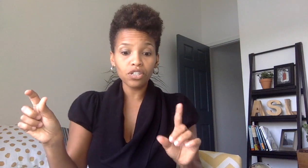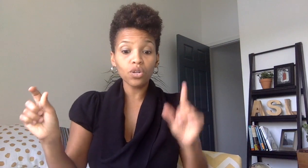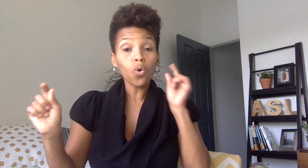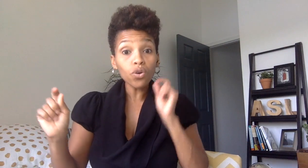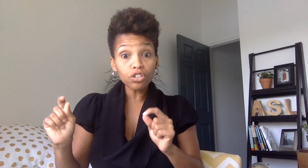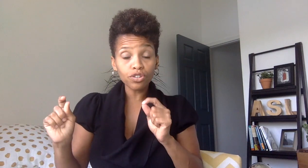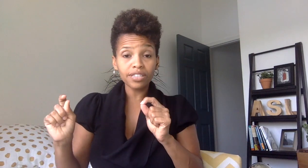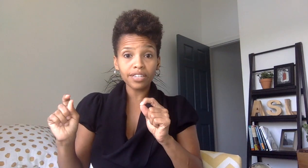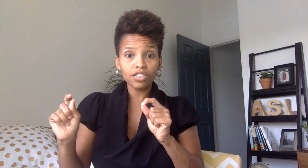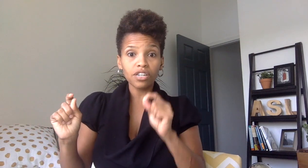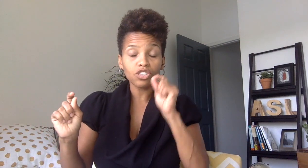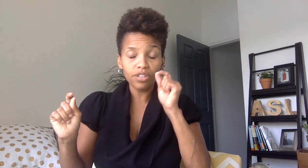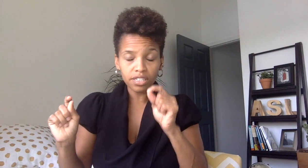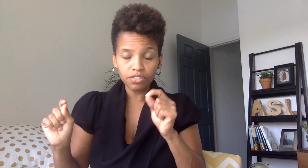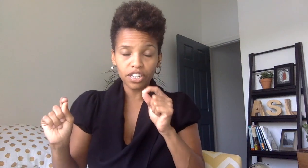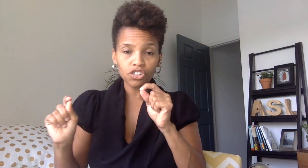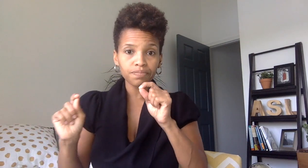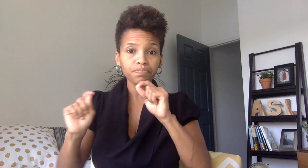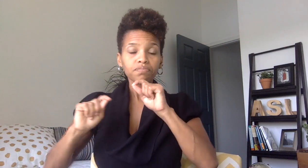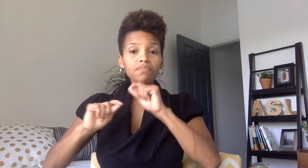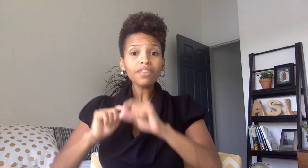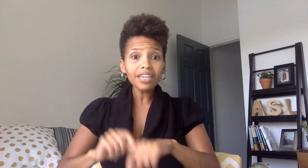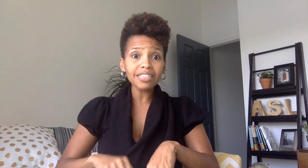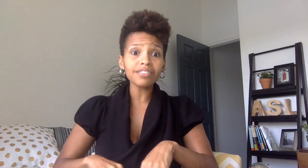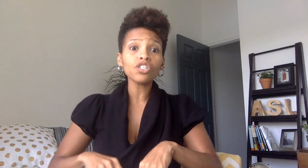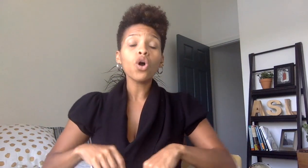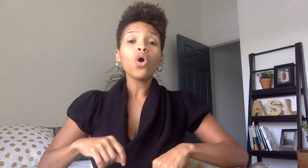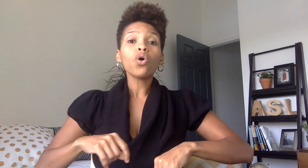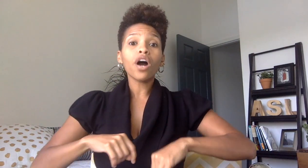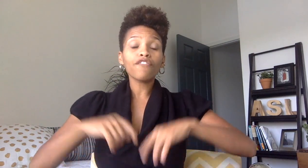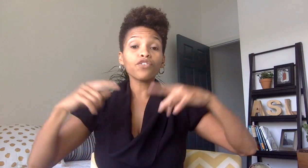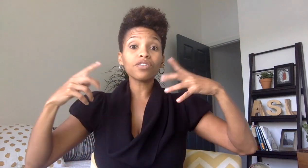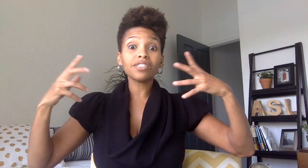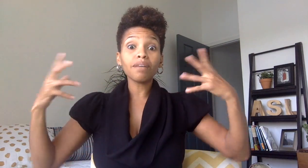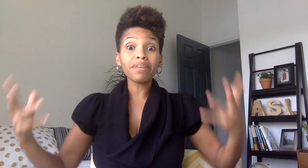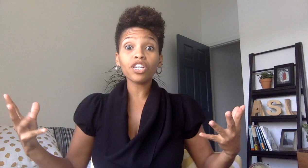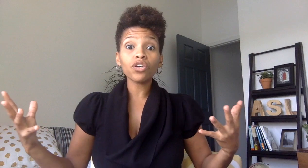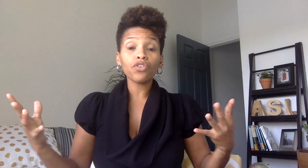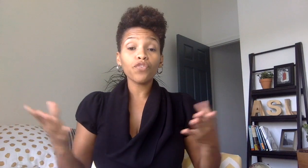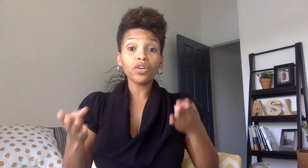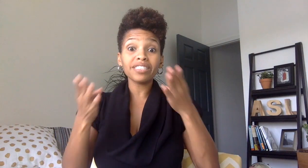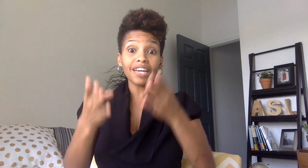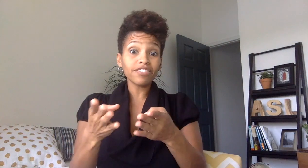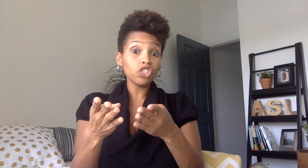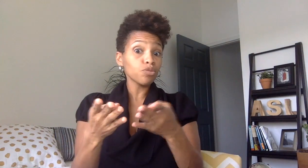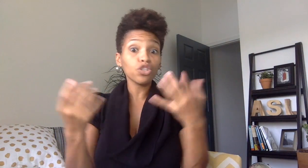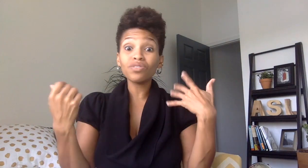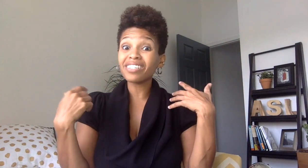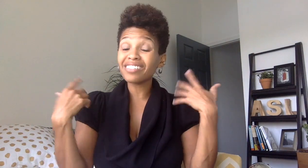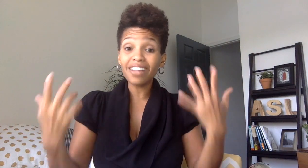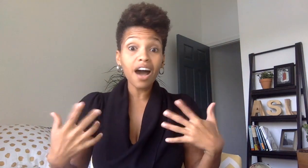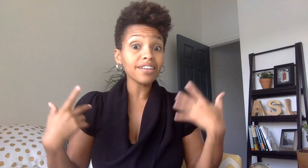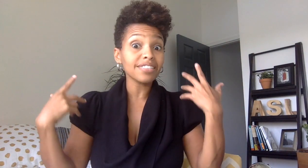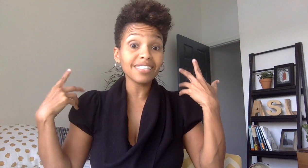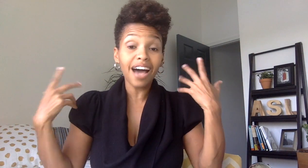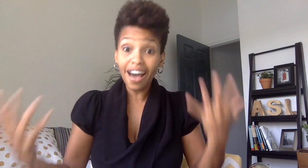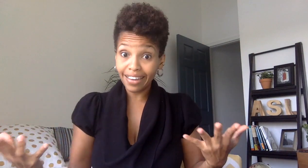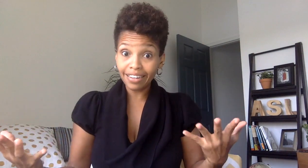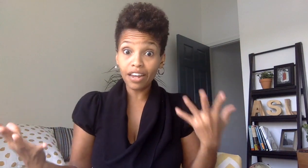and oral translation in transliteration is for somebody for a deaf consumer who does not sign at